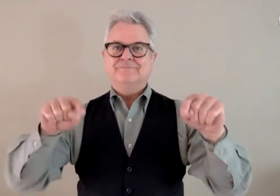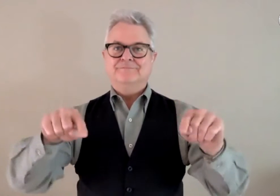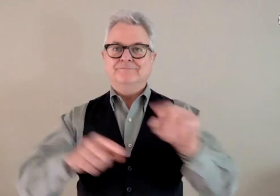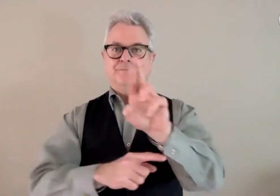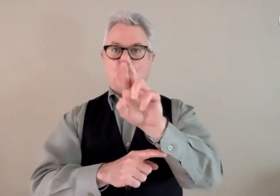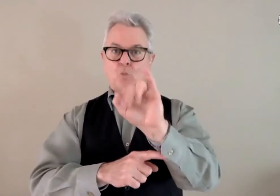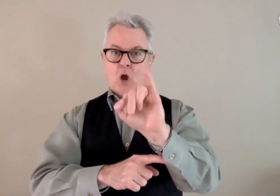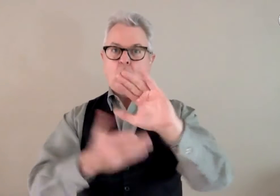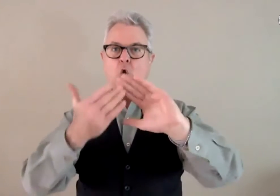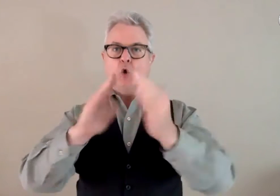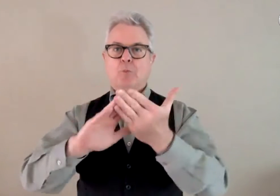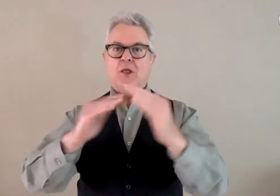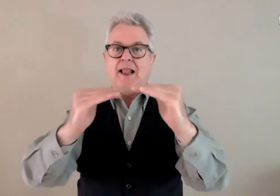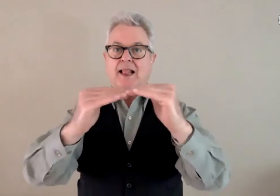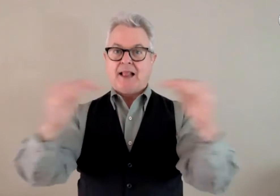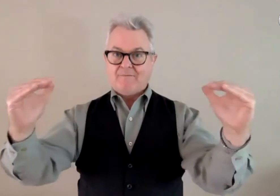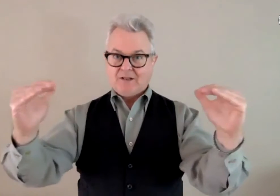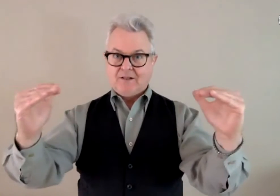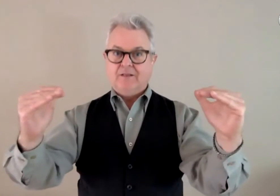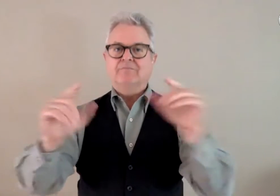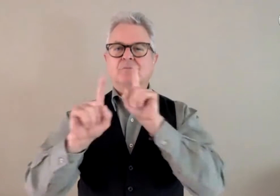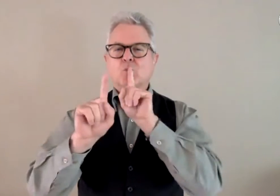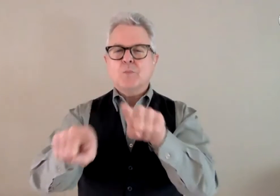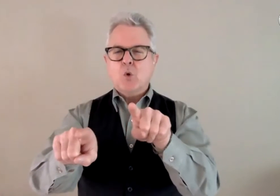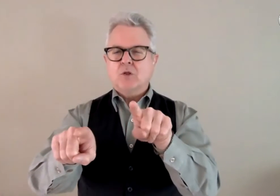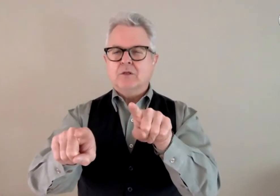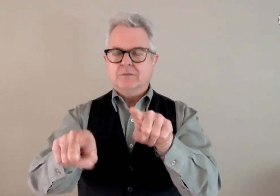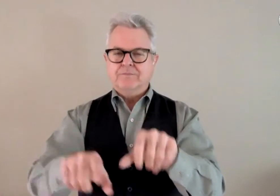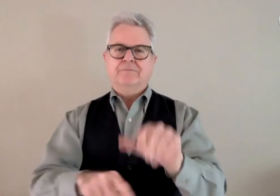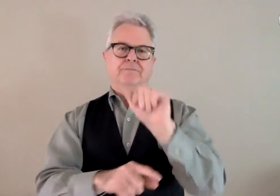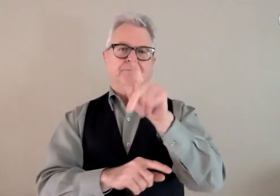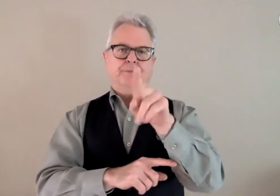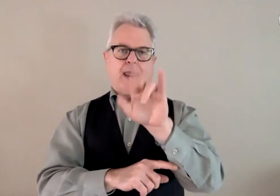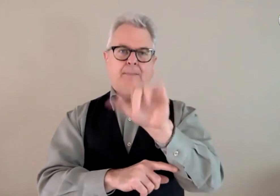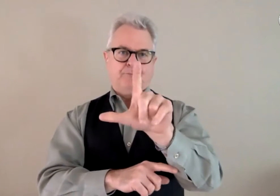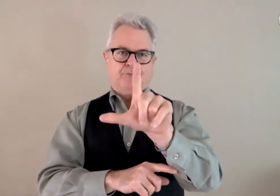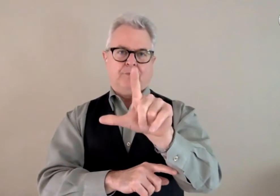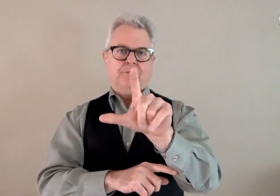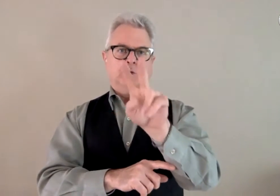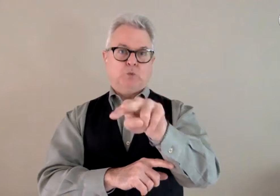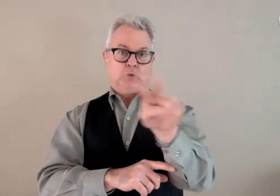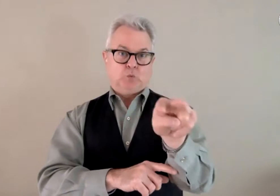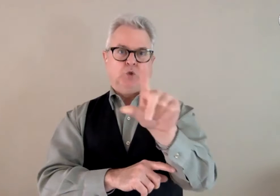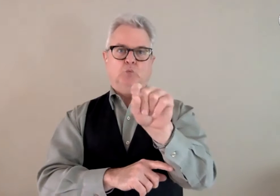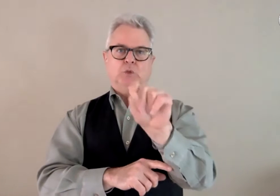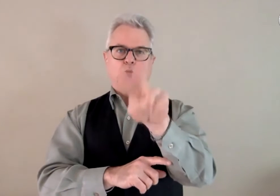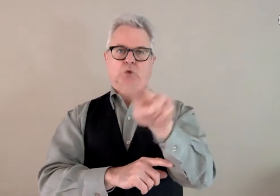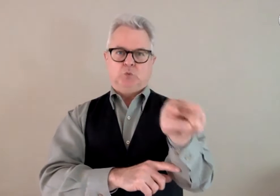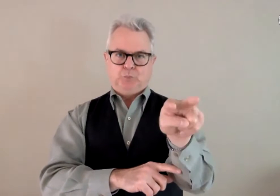Hello, everyone. Welcome to our weekly COVID-19 Community Level Report, as of April 22,